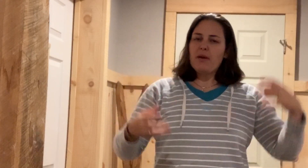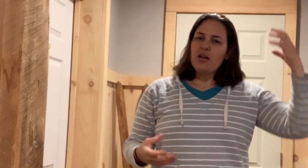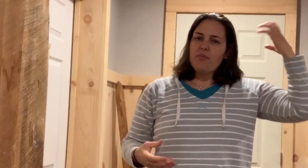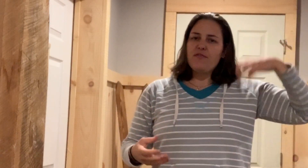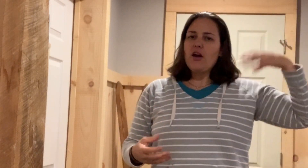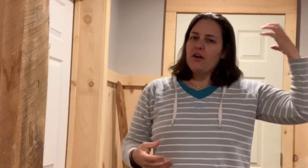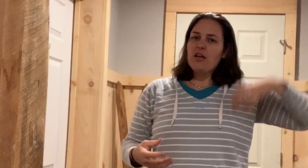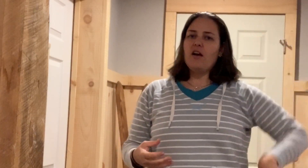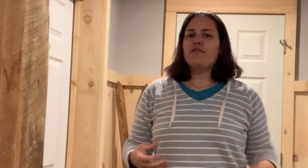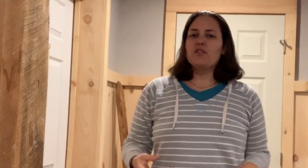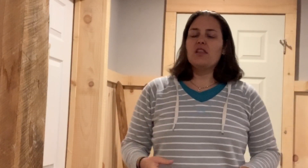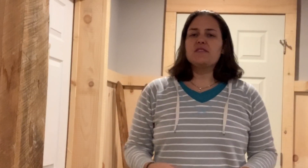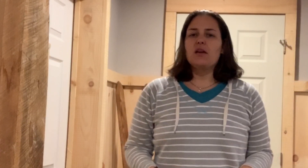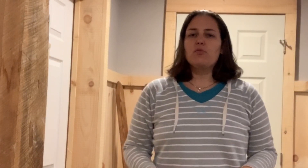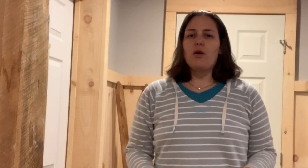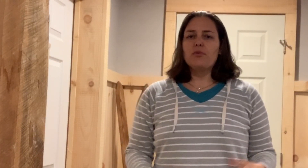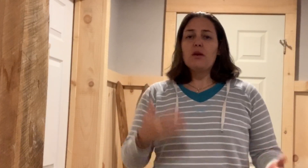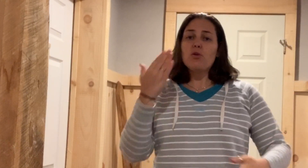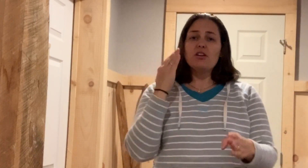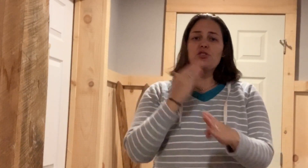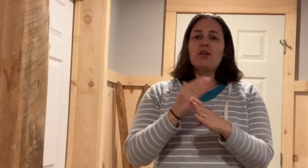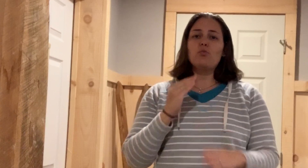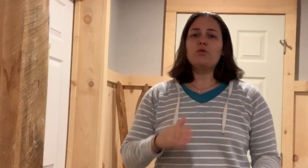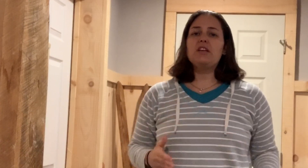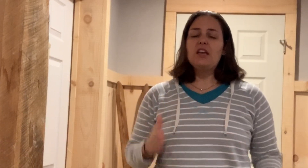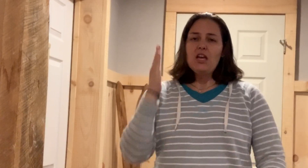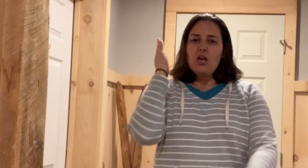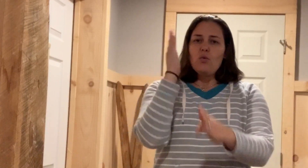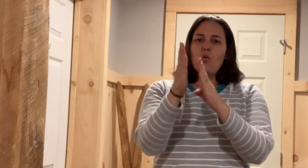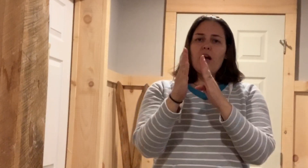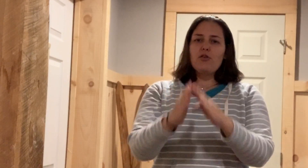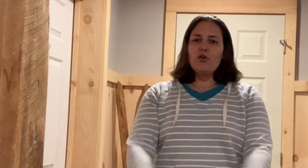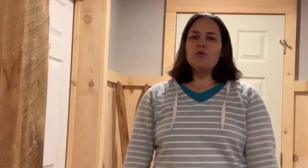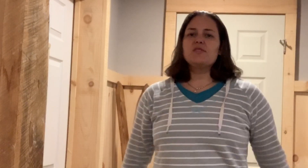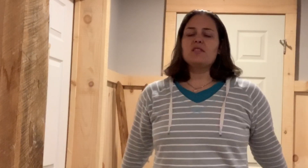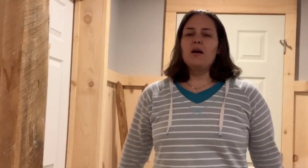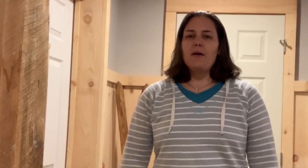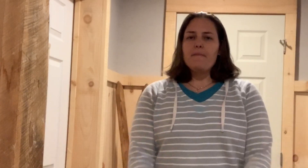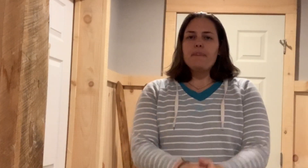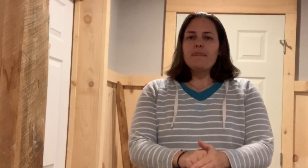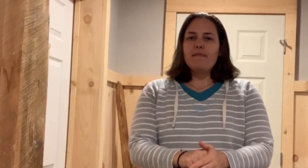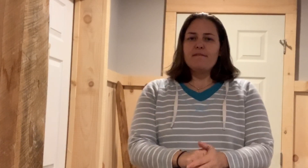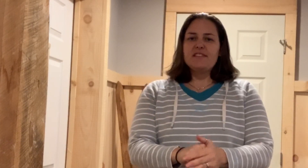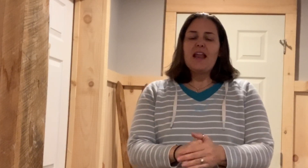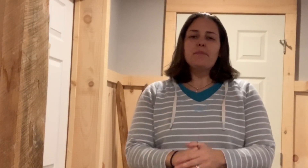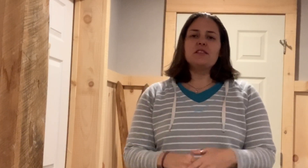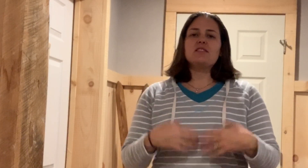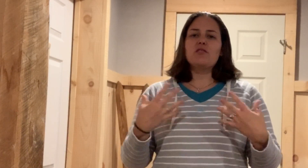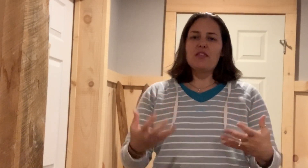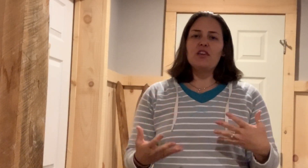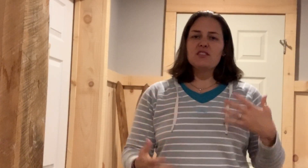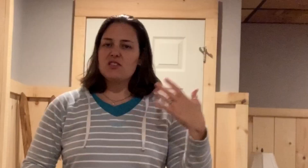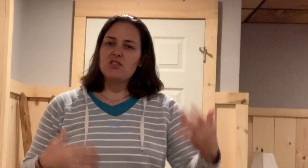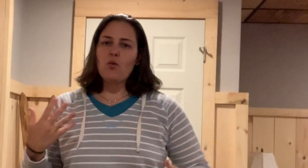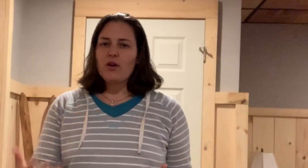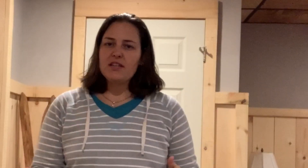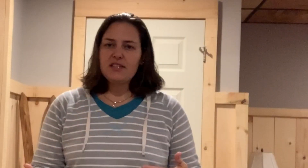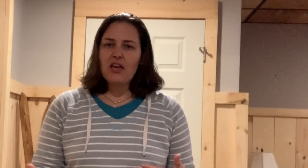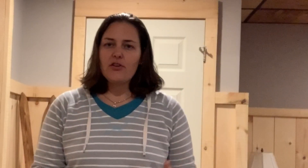might not be firing off for the left side properly. And we're going to try to rewire those, um, synapses so that things can start working together